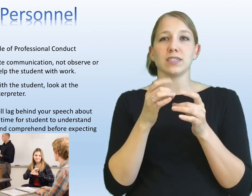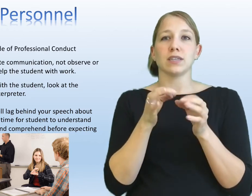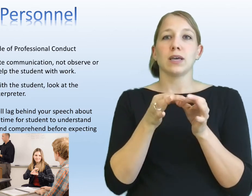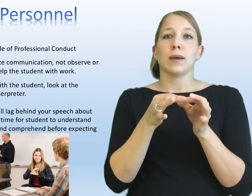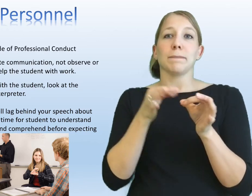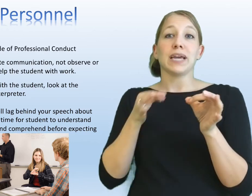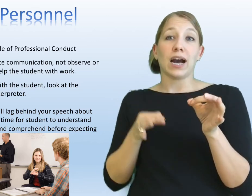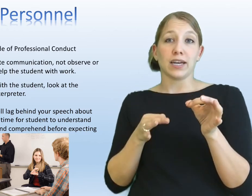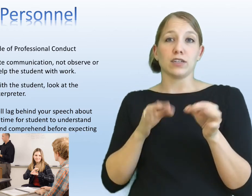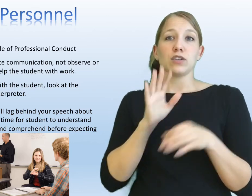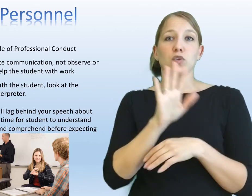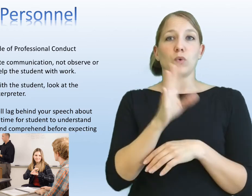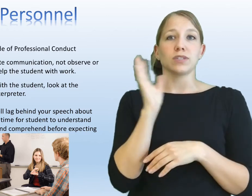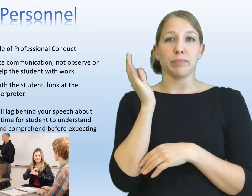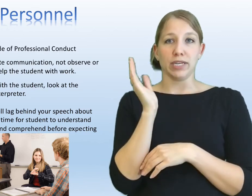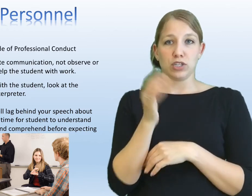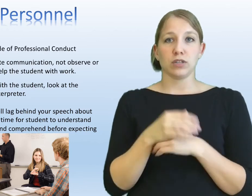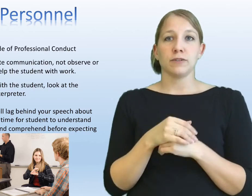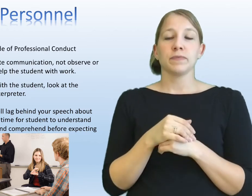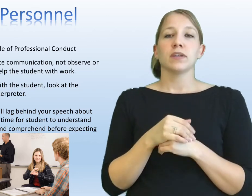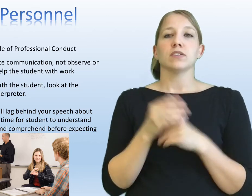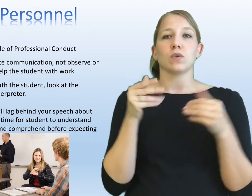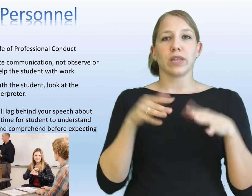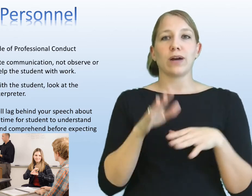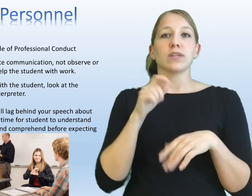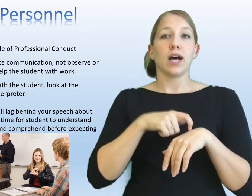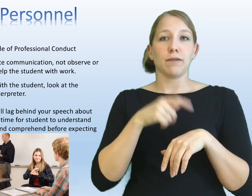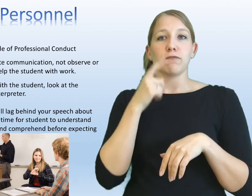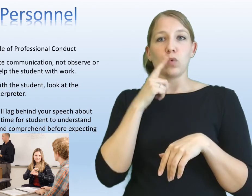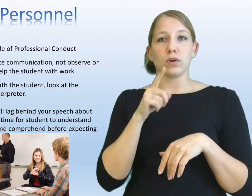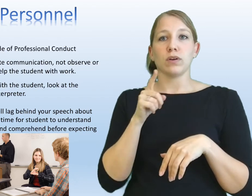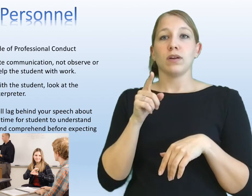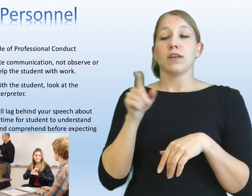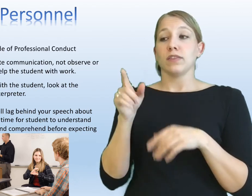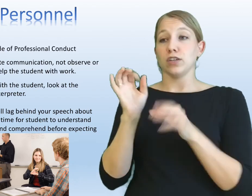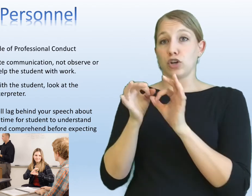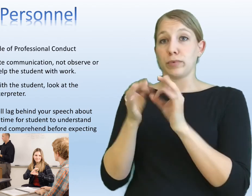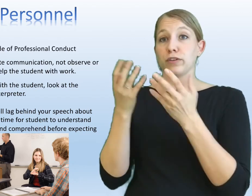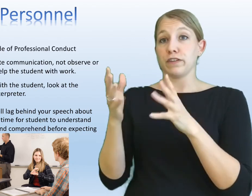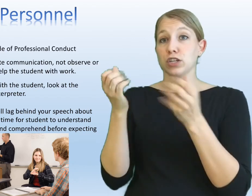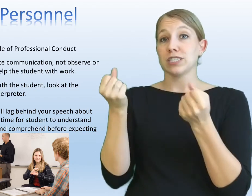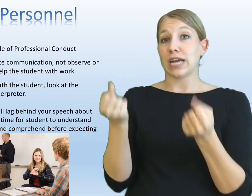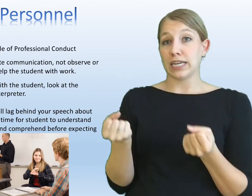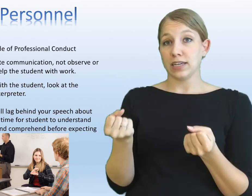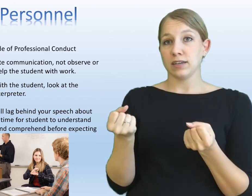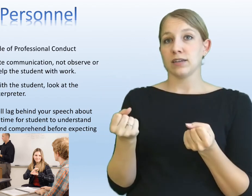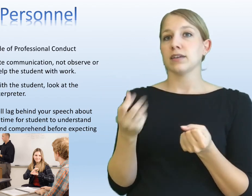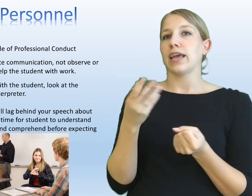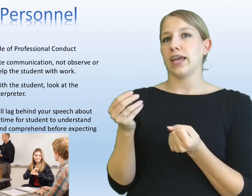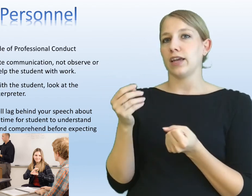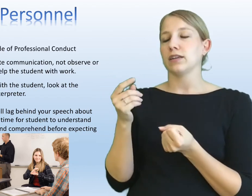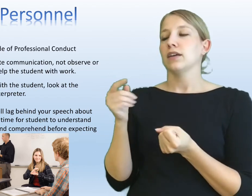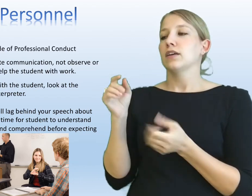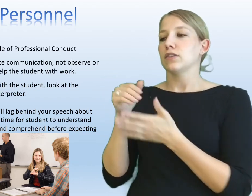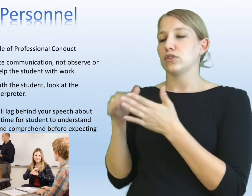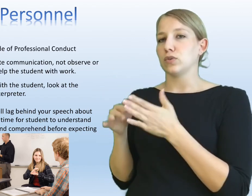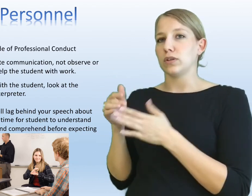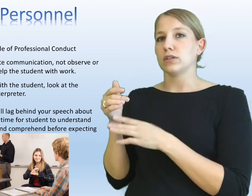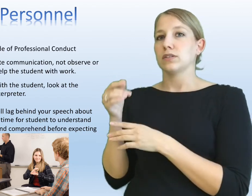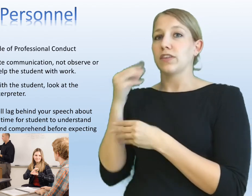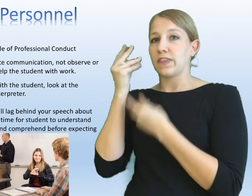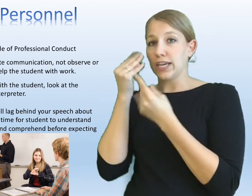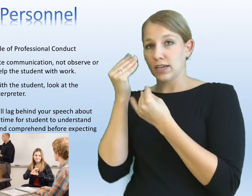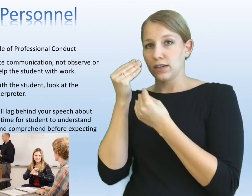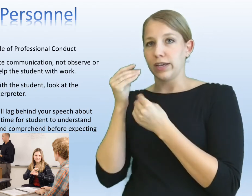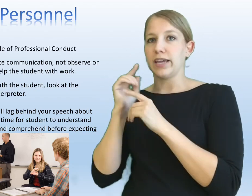sentences behind your speech. So allow time for the interpreter to finish signing and the